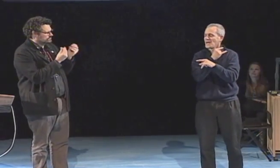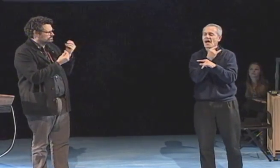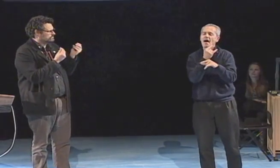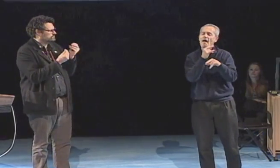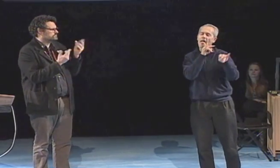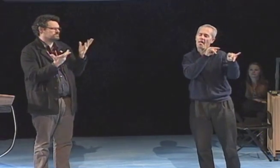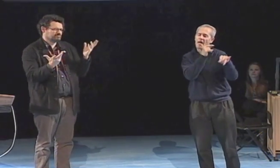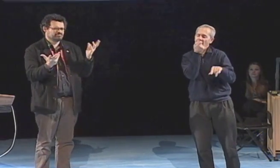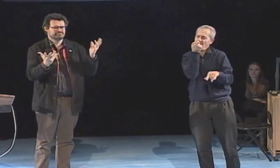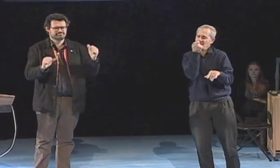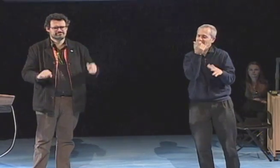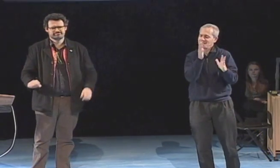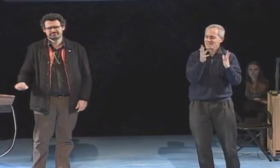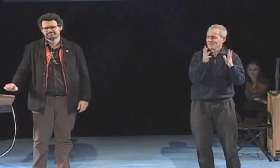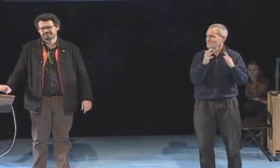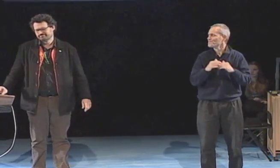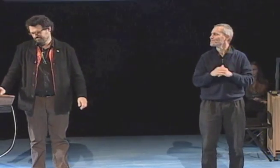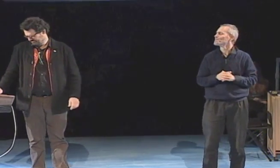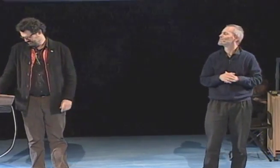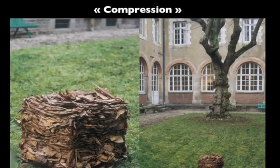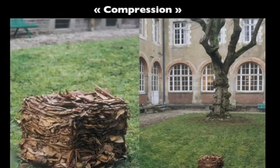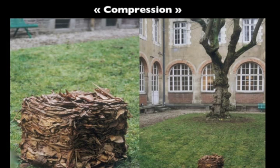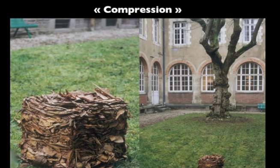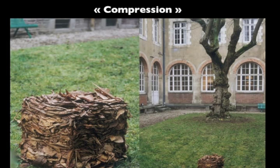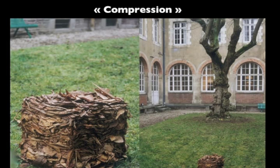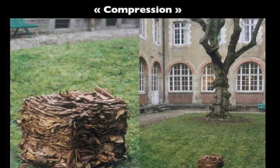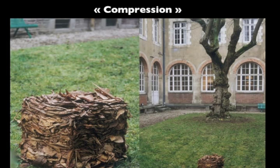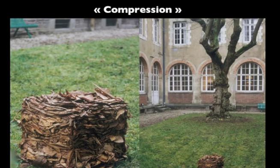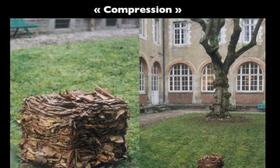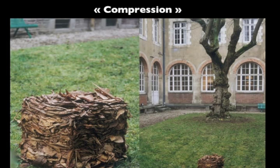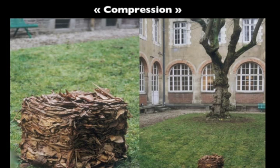I wanted to be a little satirical as well.